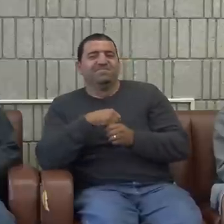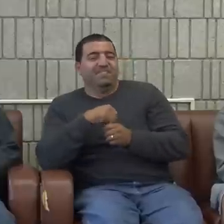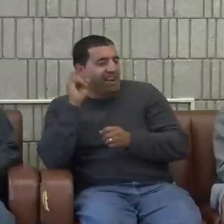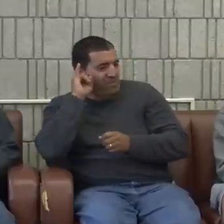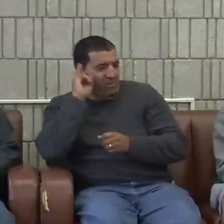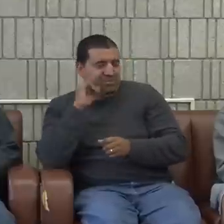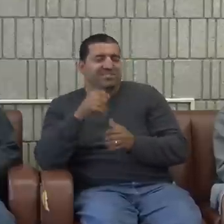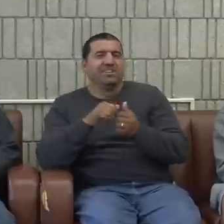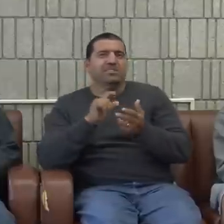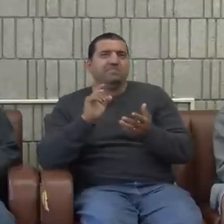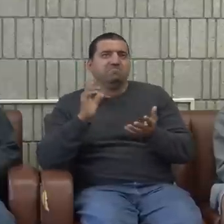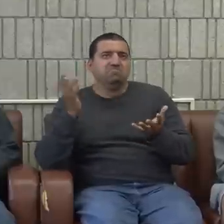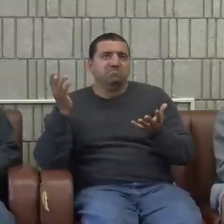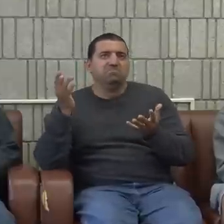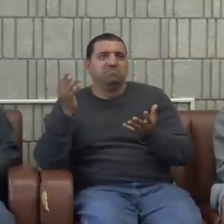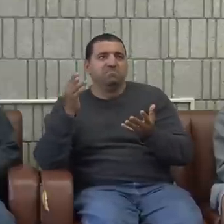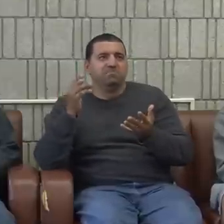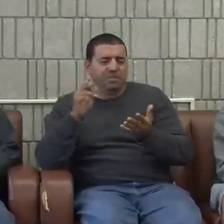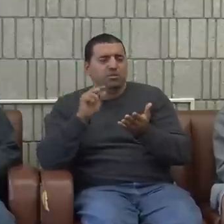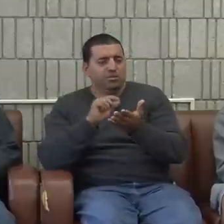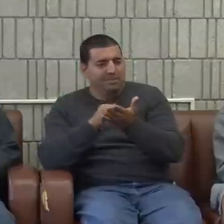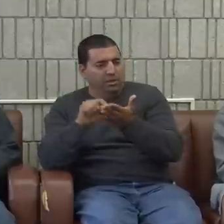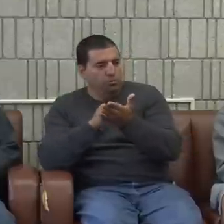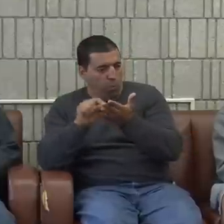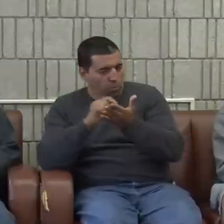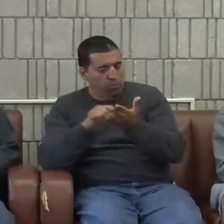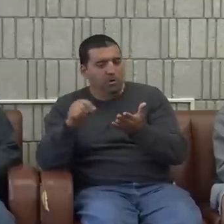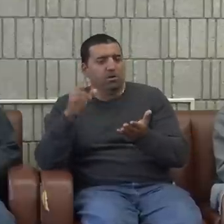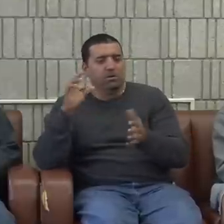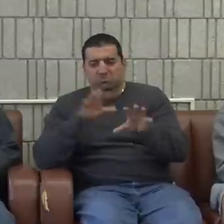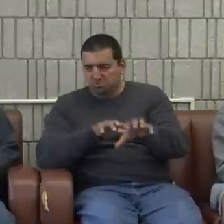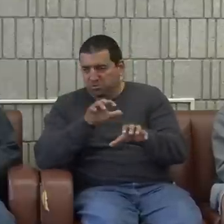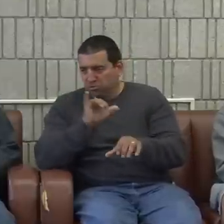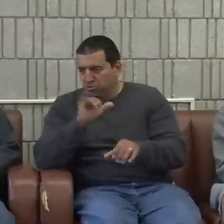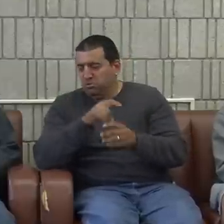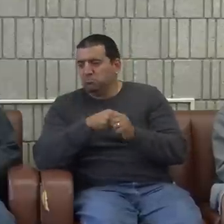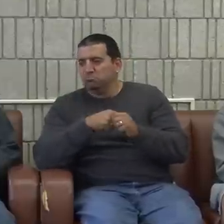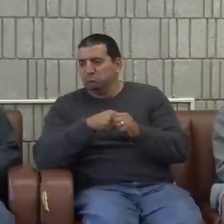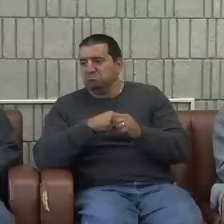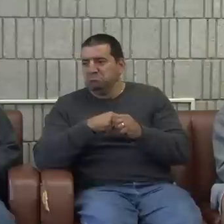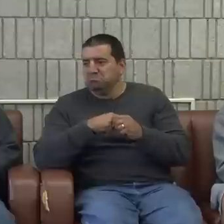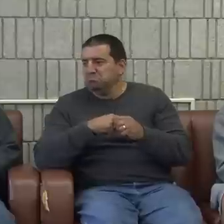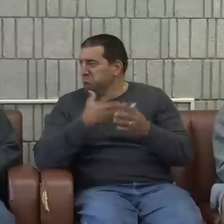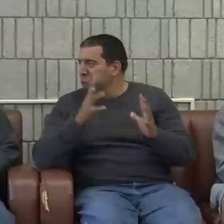on my iPhone. And note takers, card as well.